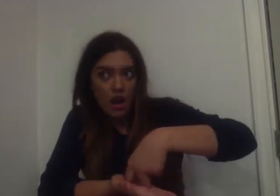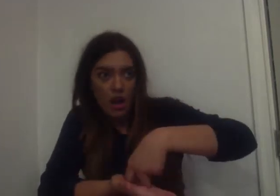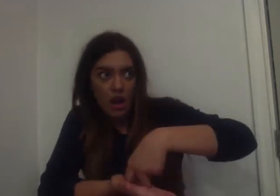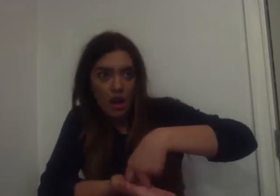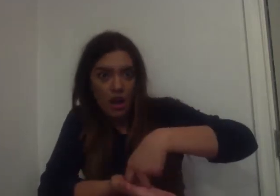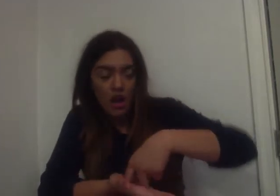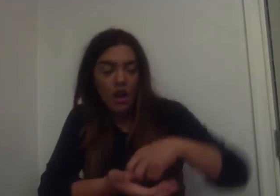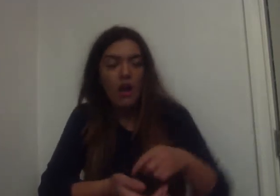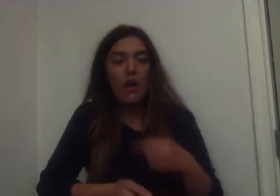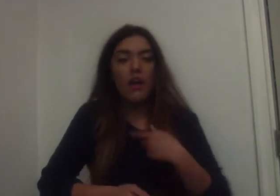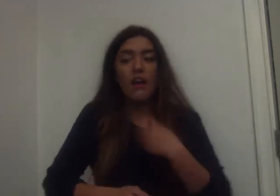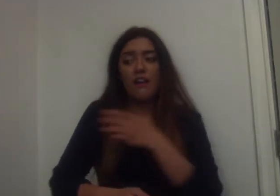I'm not here.